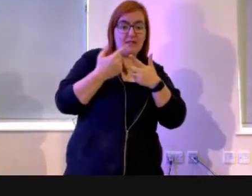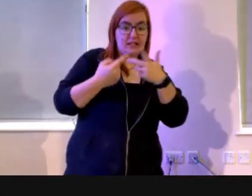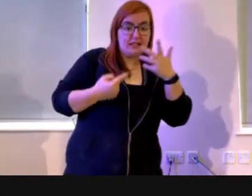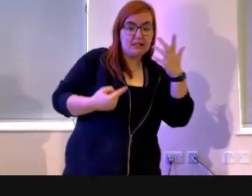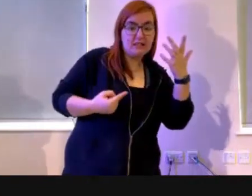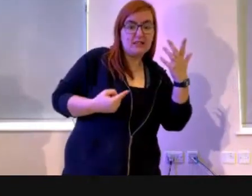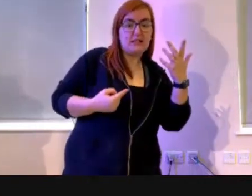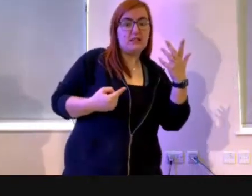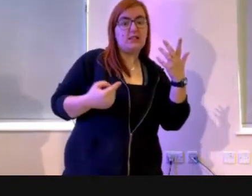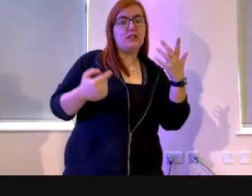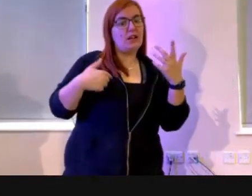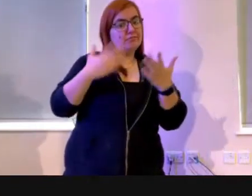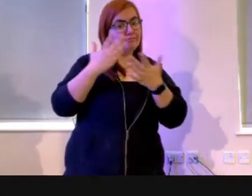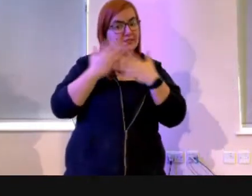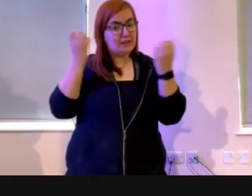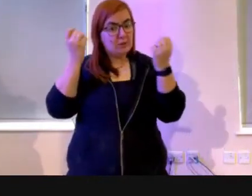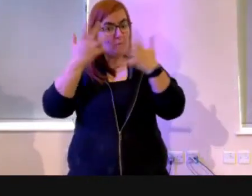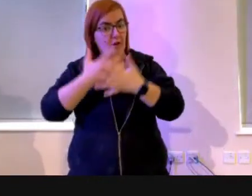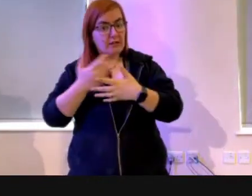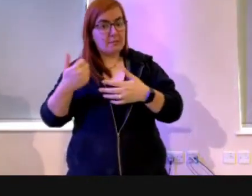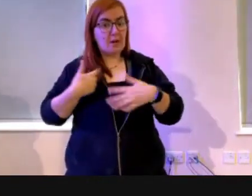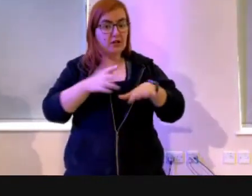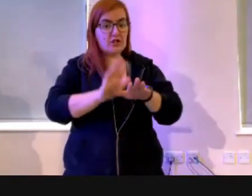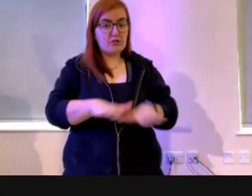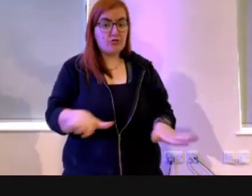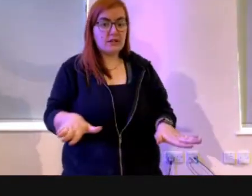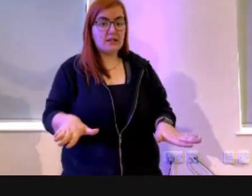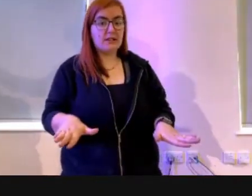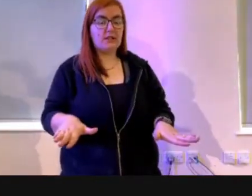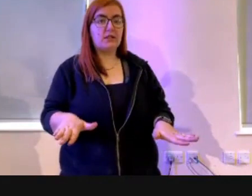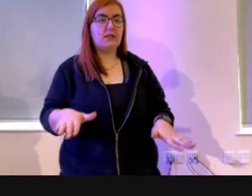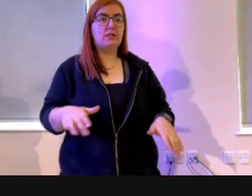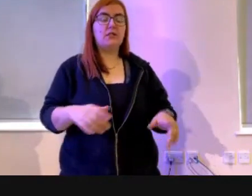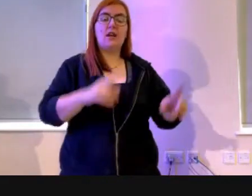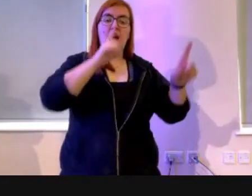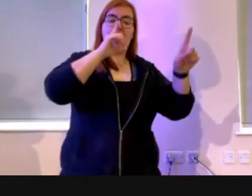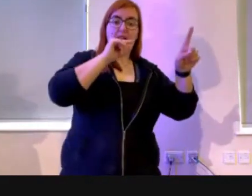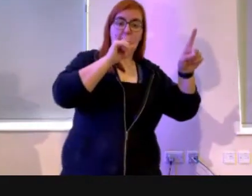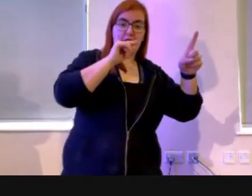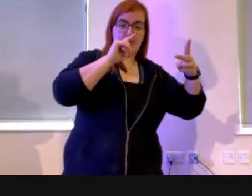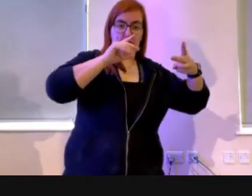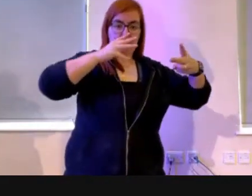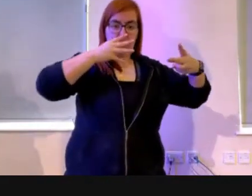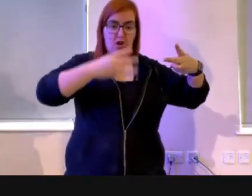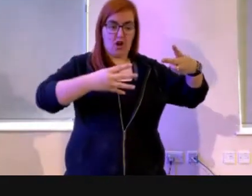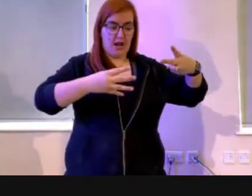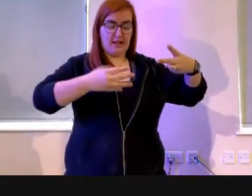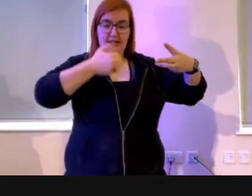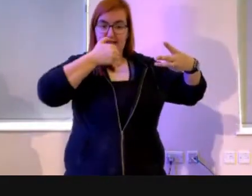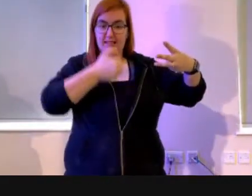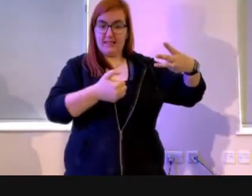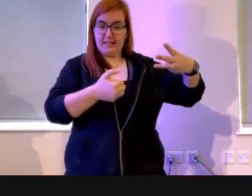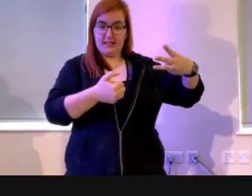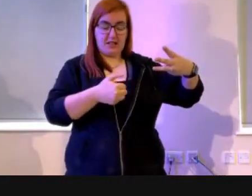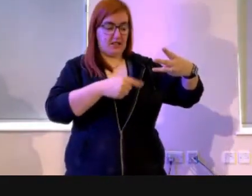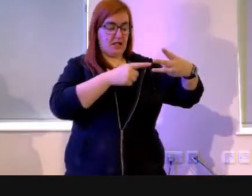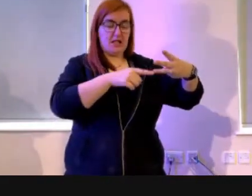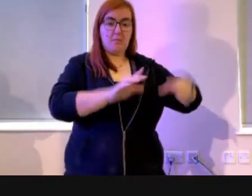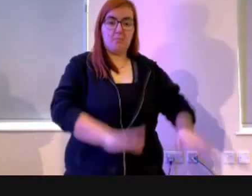I'm really worried about my kids. Elders is 11, then 9, and then 6. And what is the world going to be like for